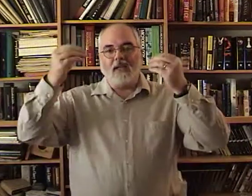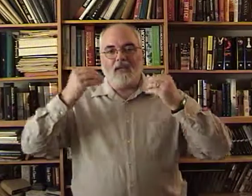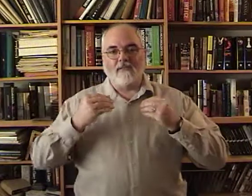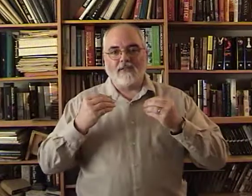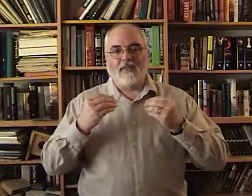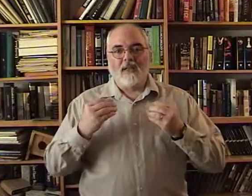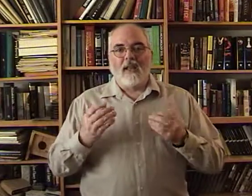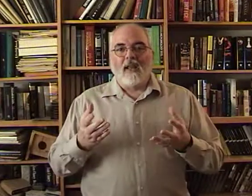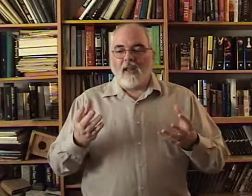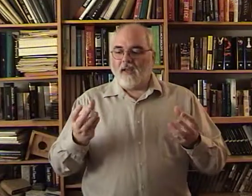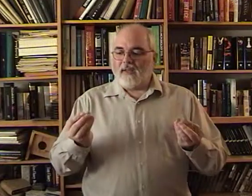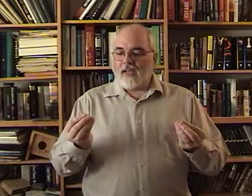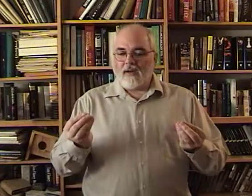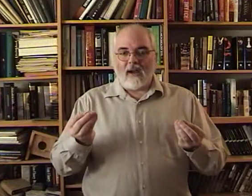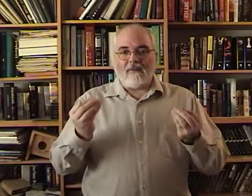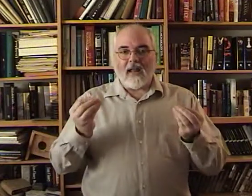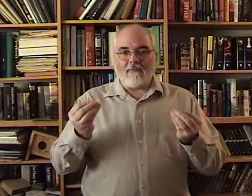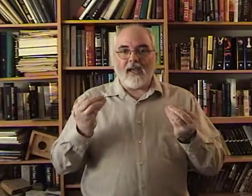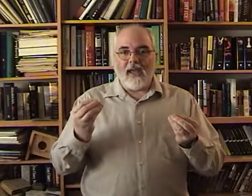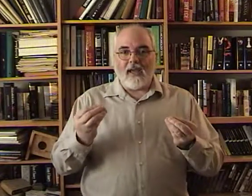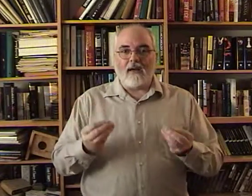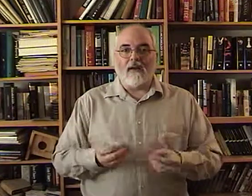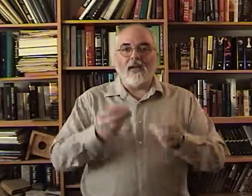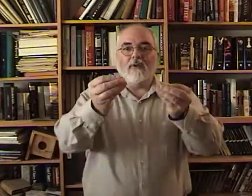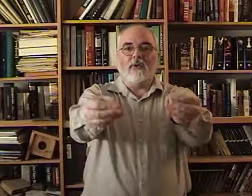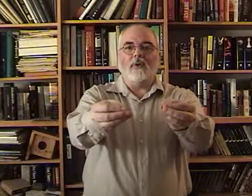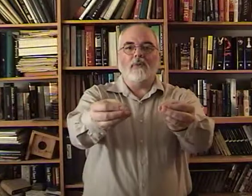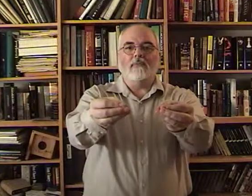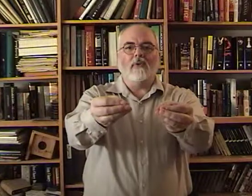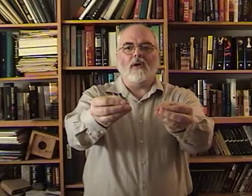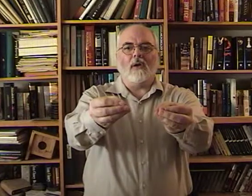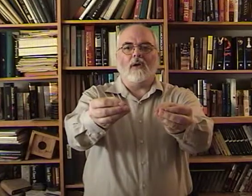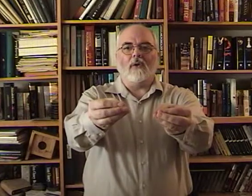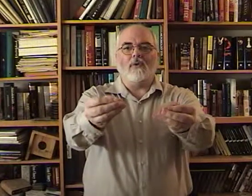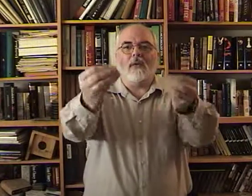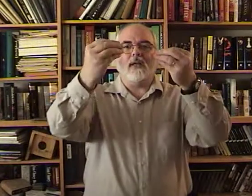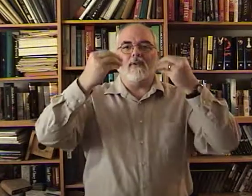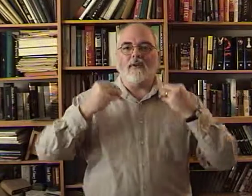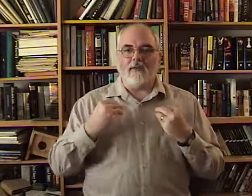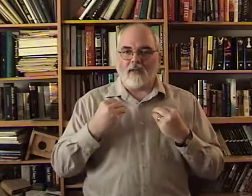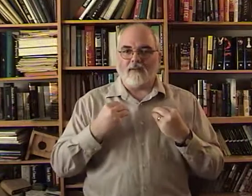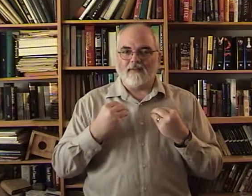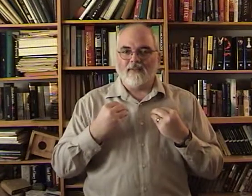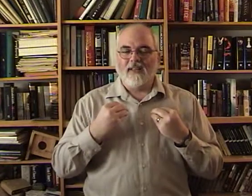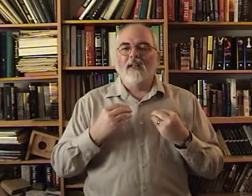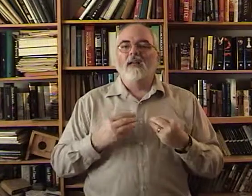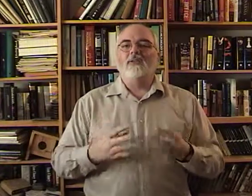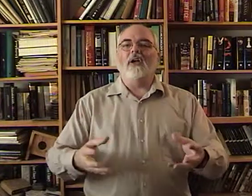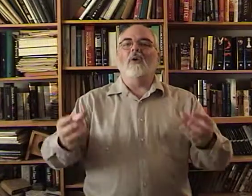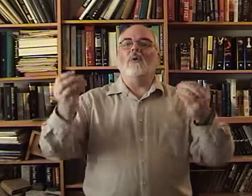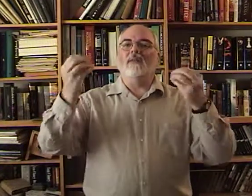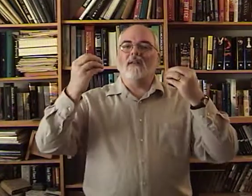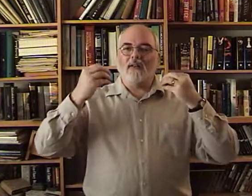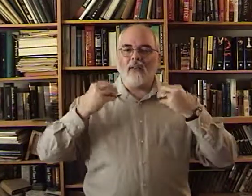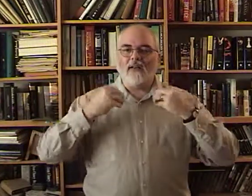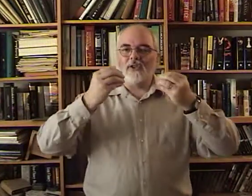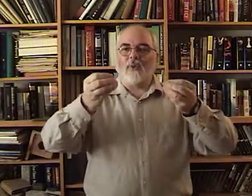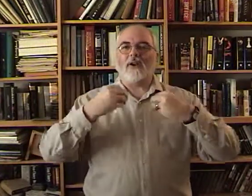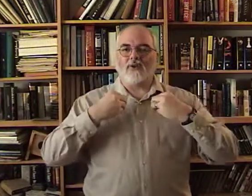Gives. And it's here. I've got it in my hand. I'm going to give it to you. No. No. No. You're going to give it to me. So. It's directional.